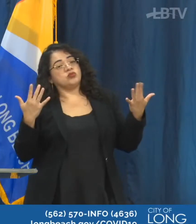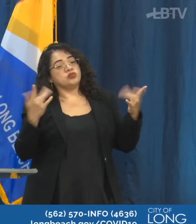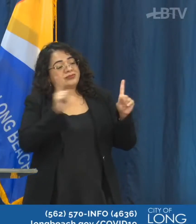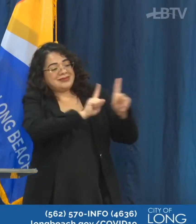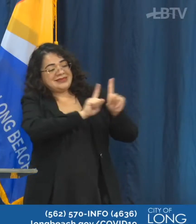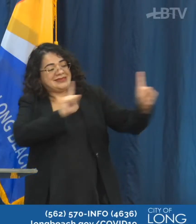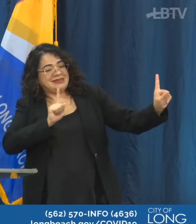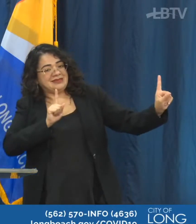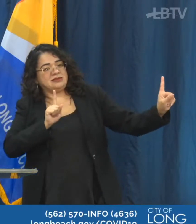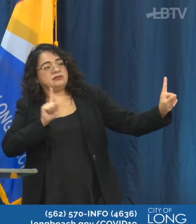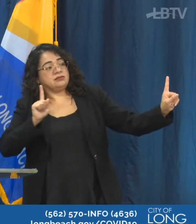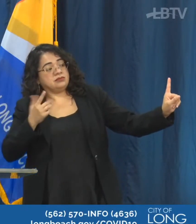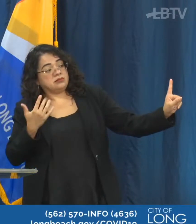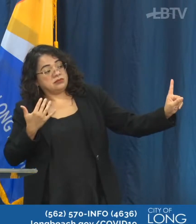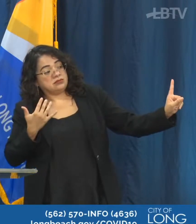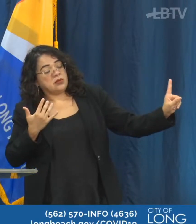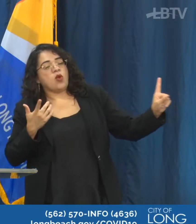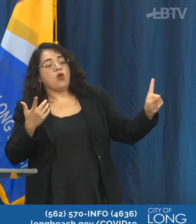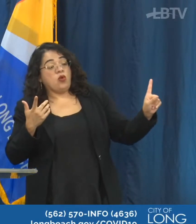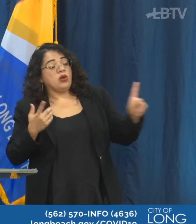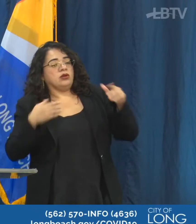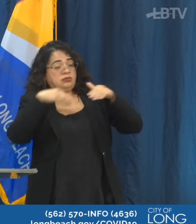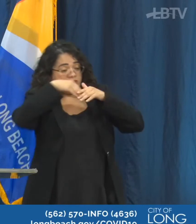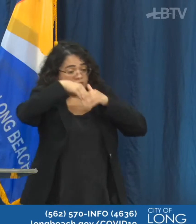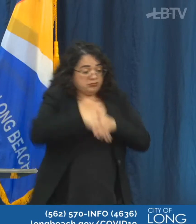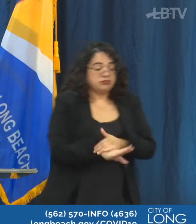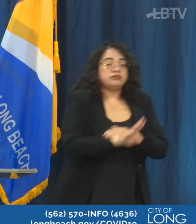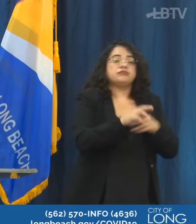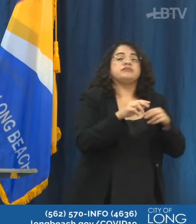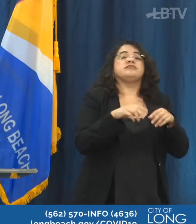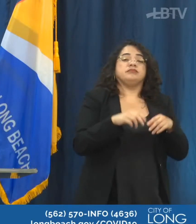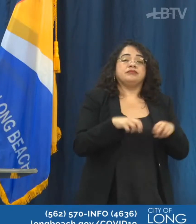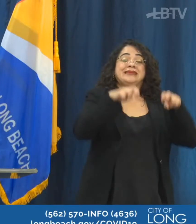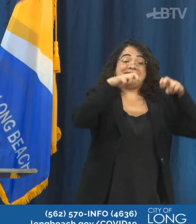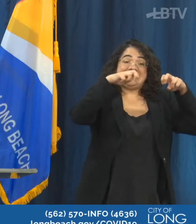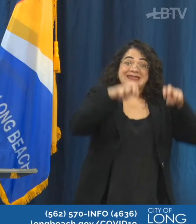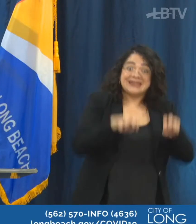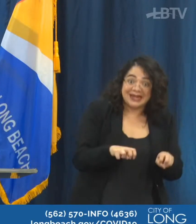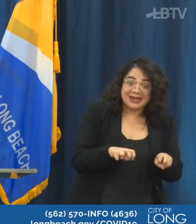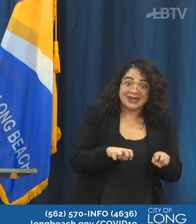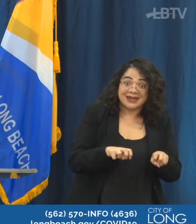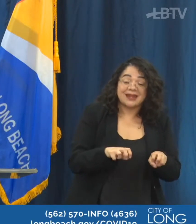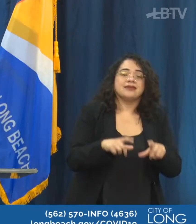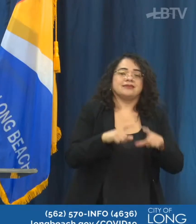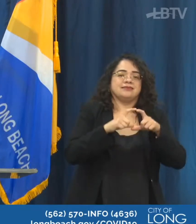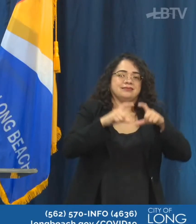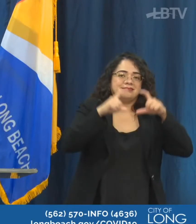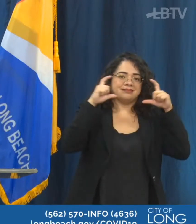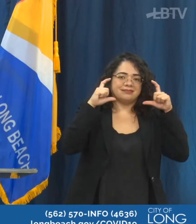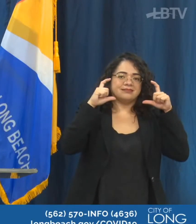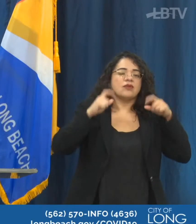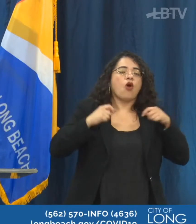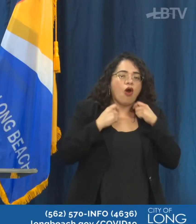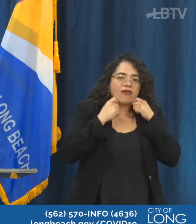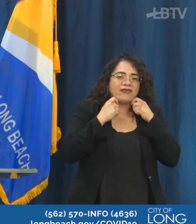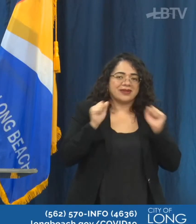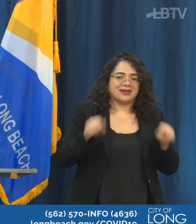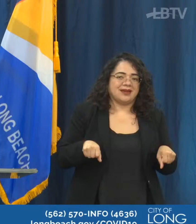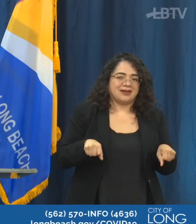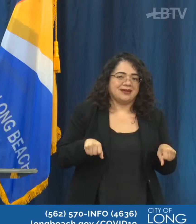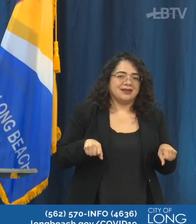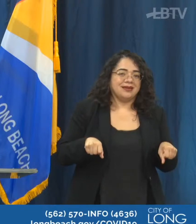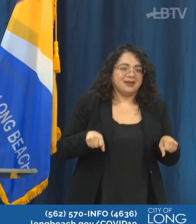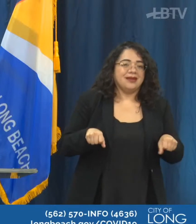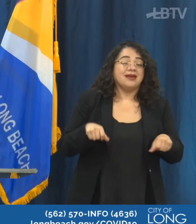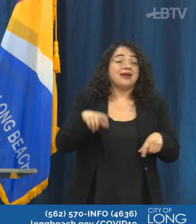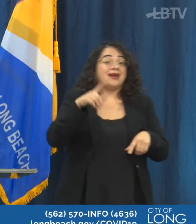there. So if they're waiting outside and then when they're walking inside. But there are businesses that we're seeing in Long Beach as well as what the county is seeing that are not